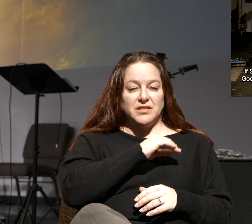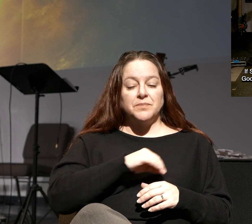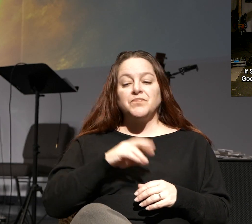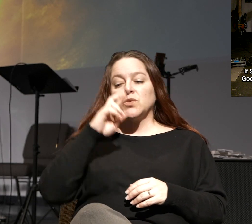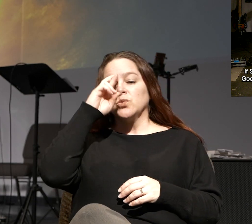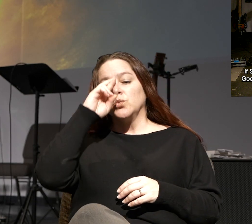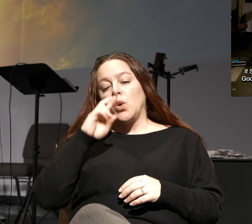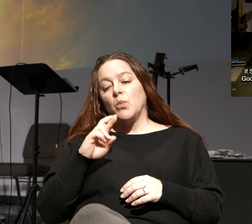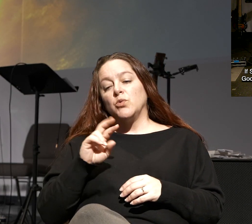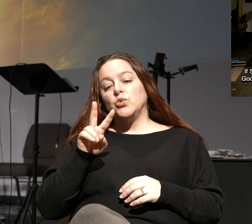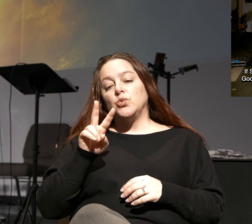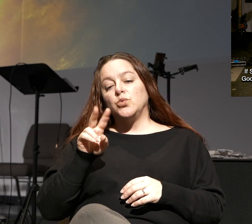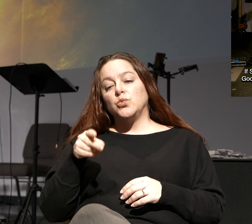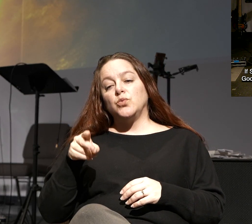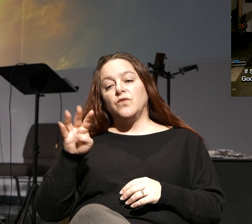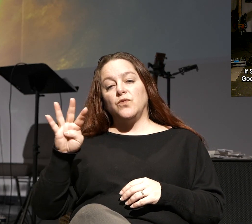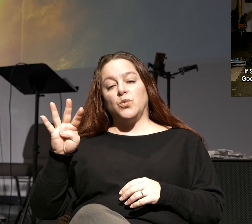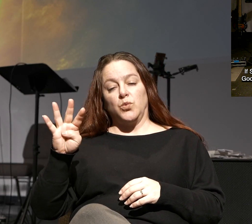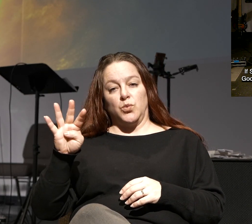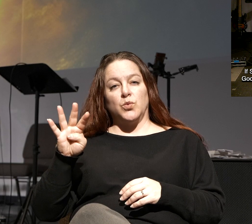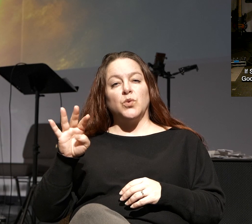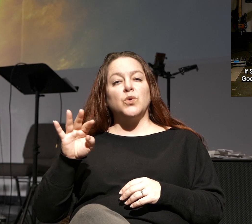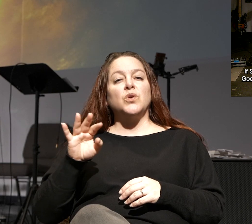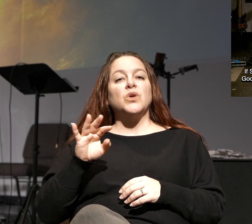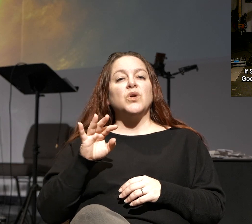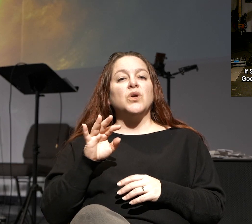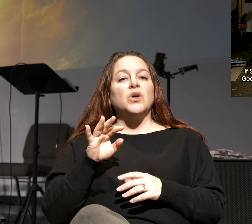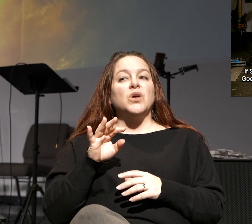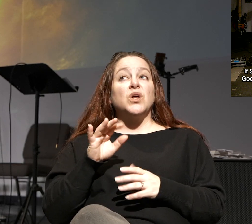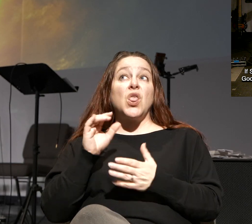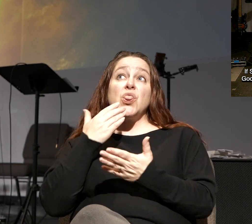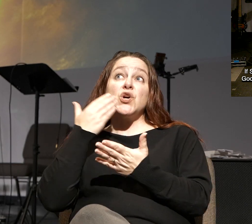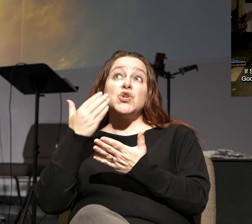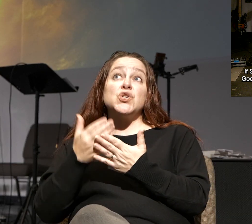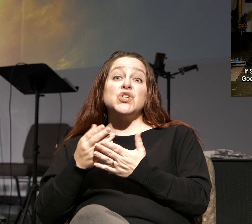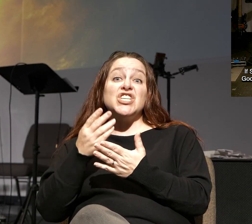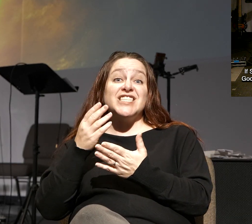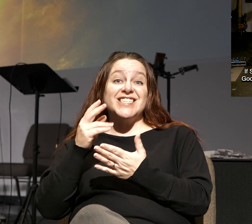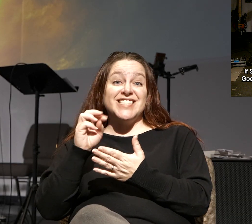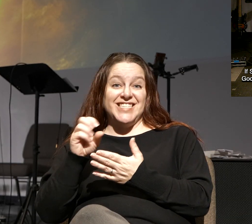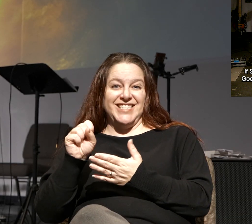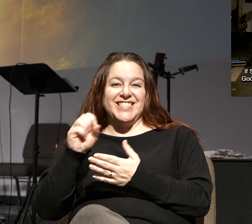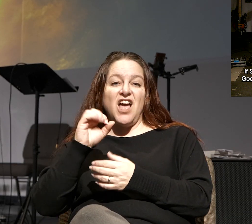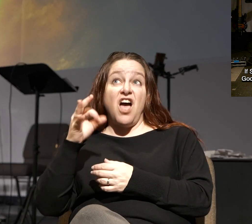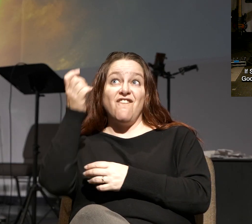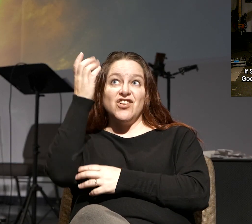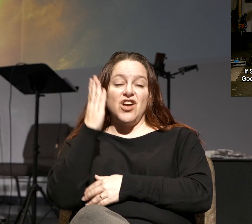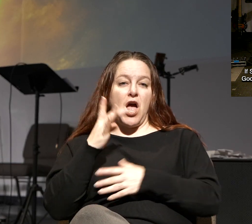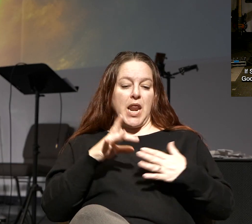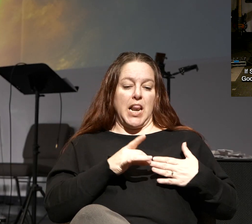us in Romans 2, 4, it says it's the goodness of God that leads to repentance.